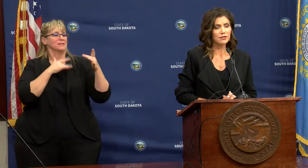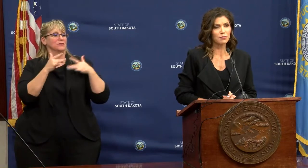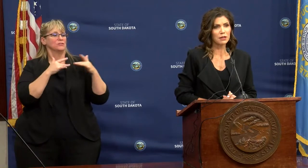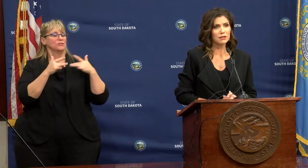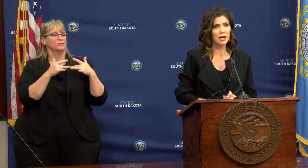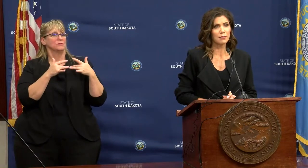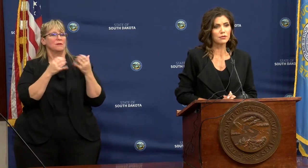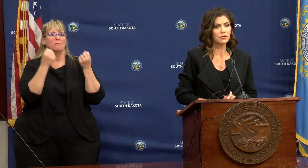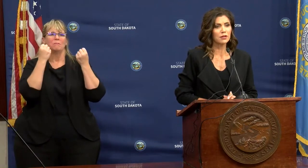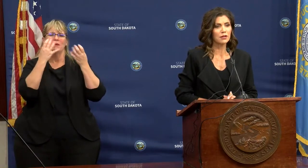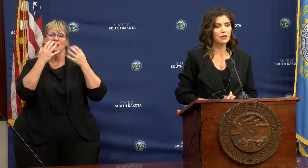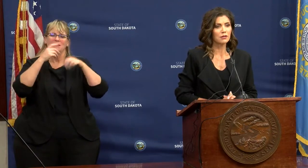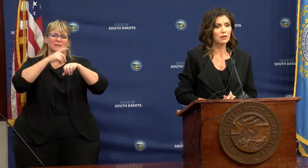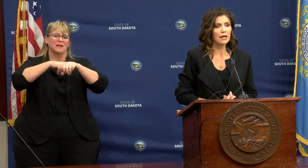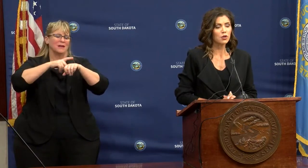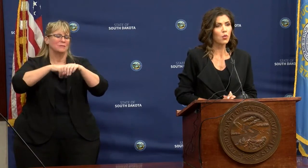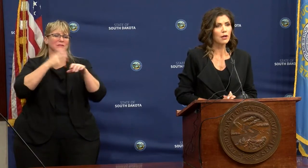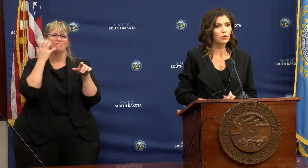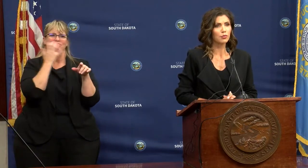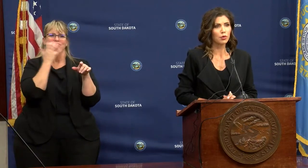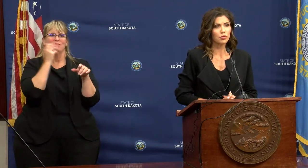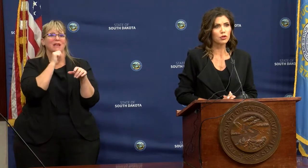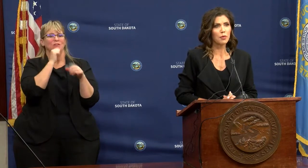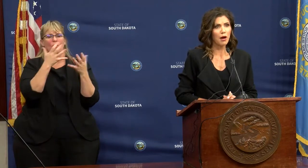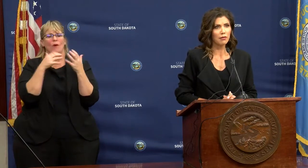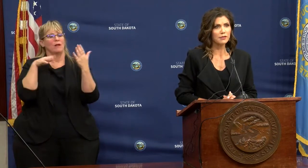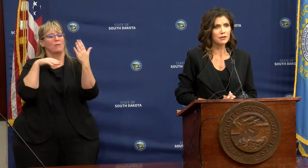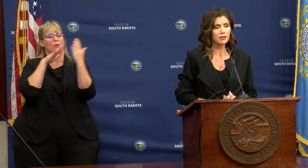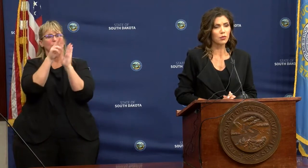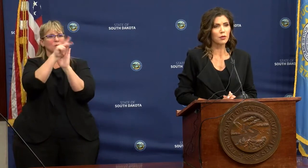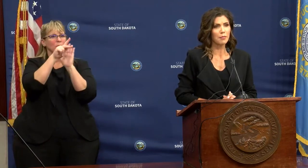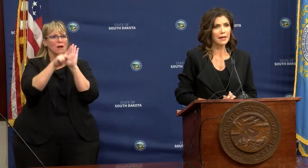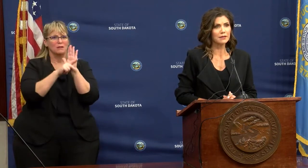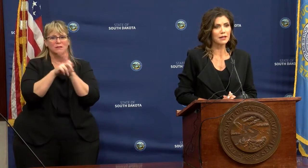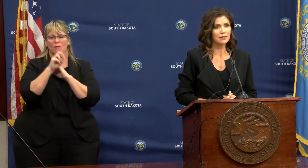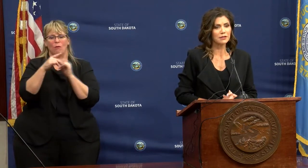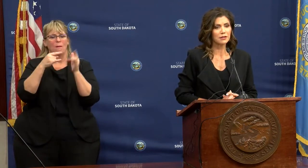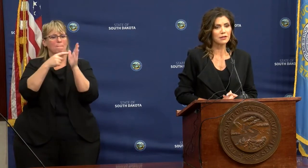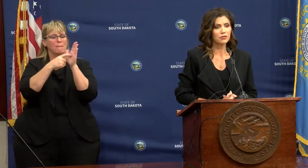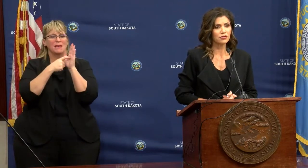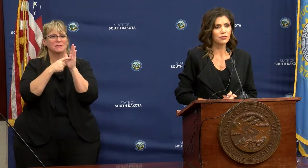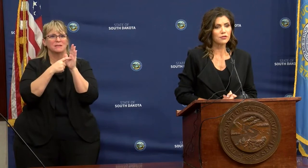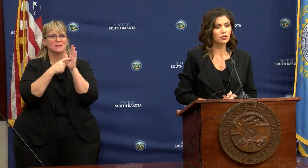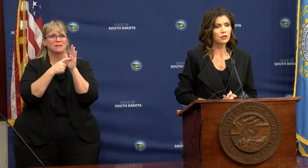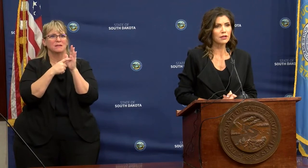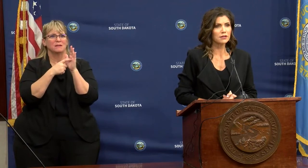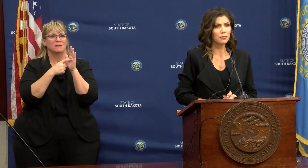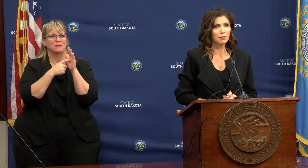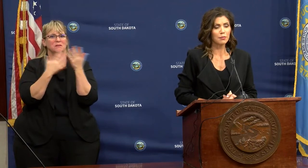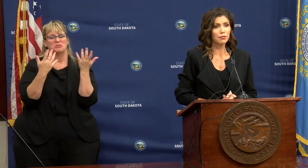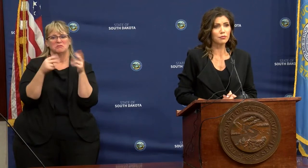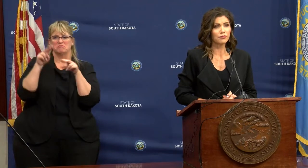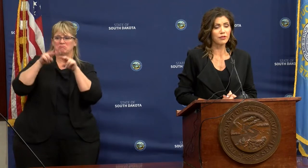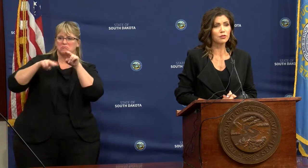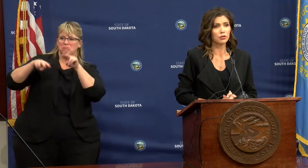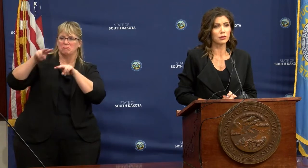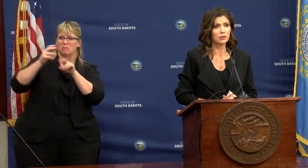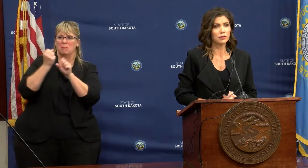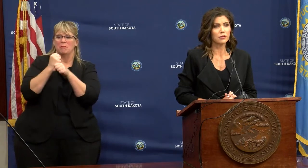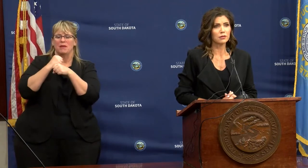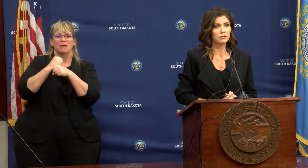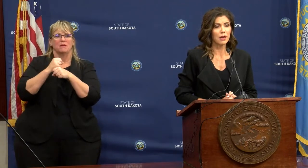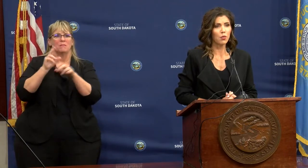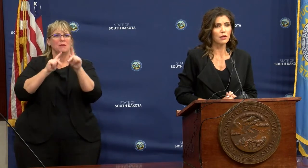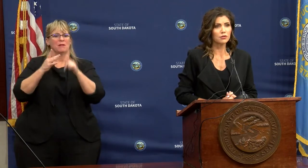that I have as many times. I don't want to approach a policy or a mandate just looking to make people feel